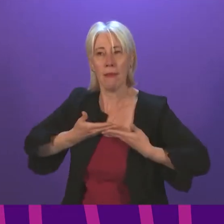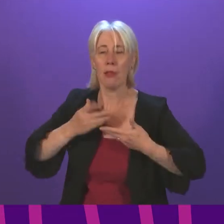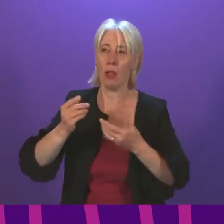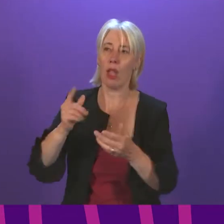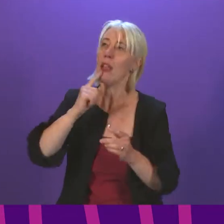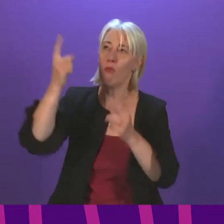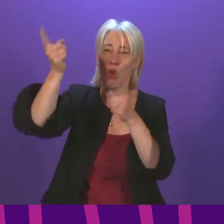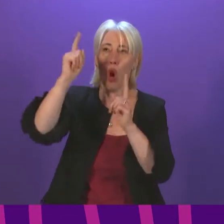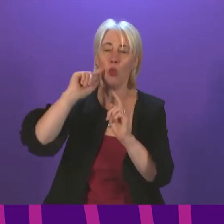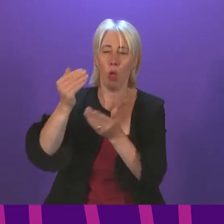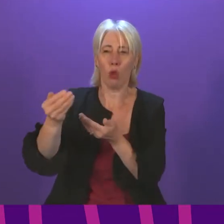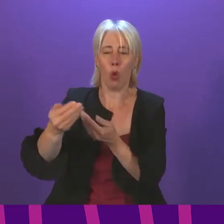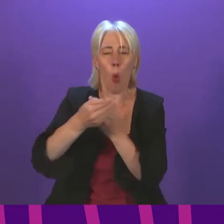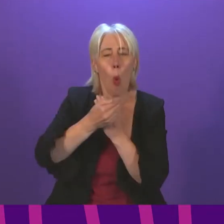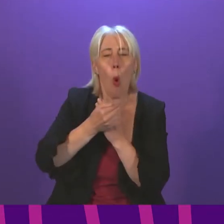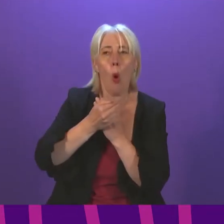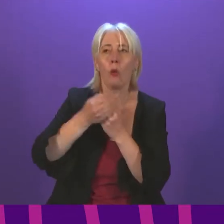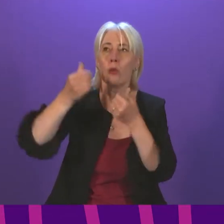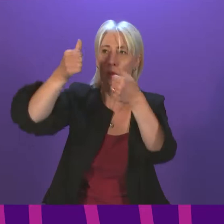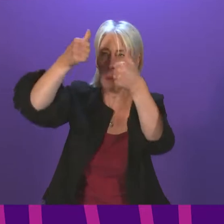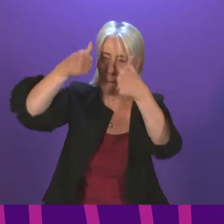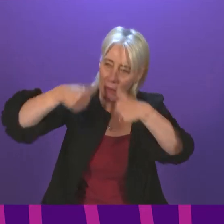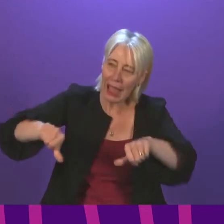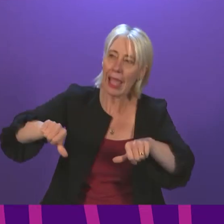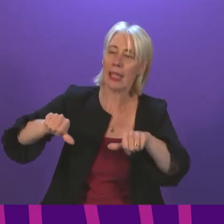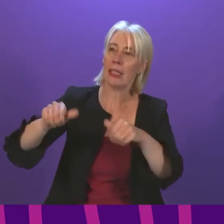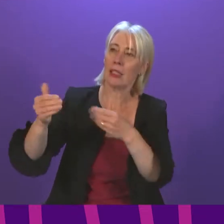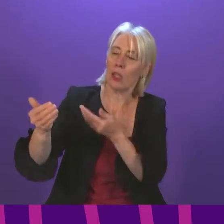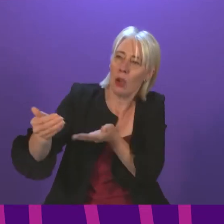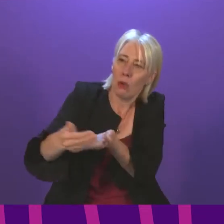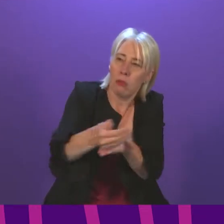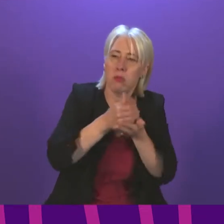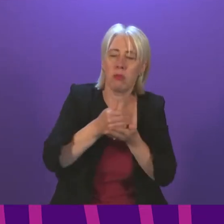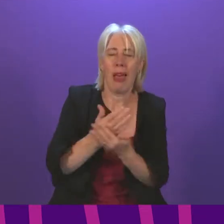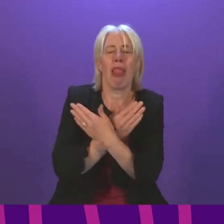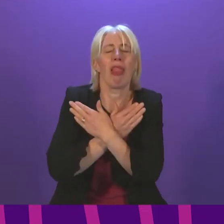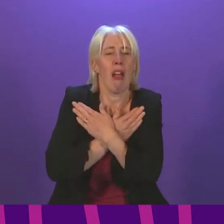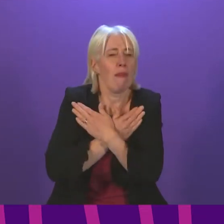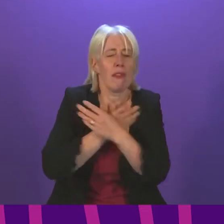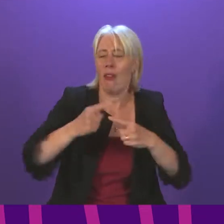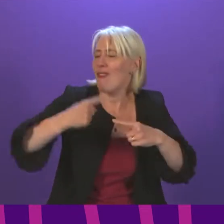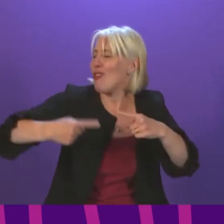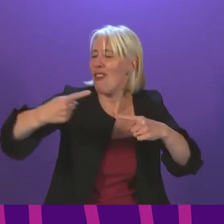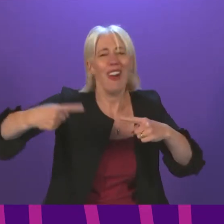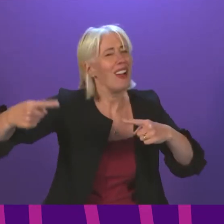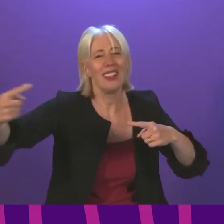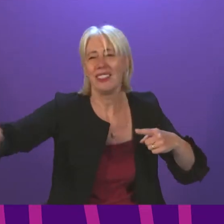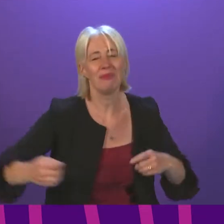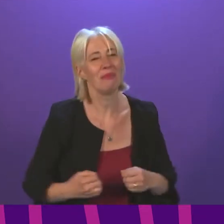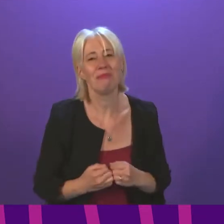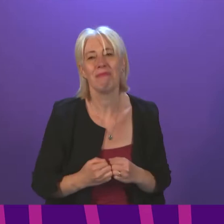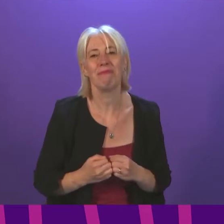and love you all the days of your life. So just in the silence,